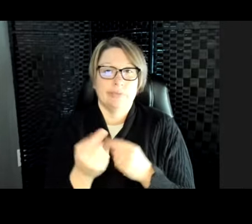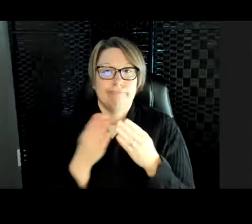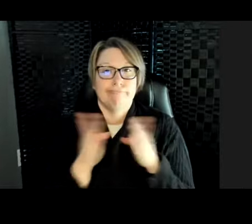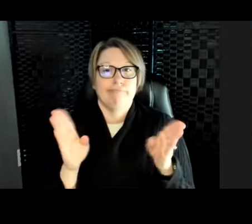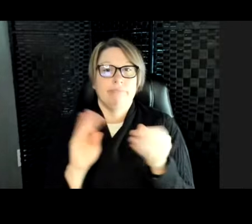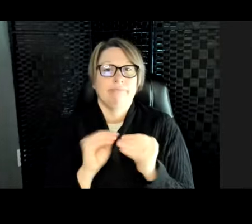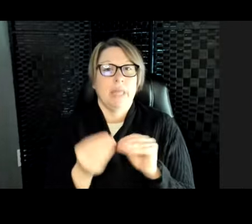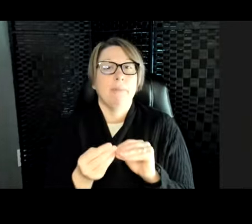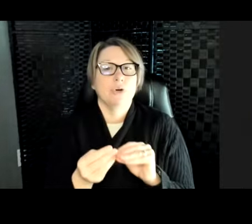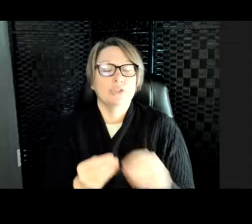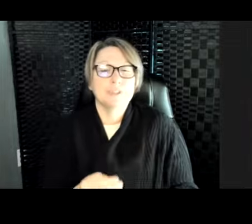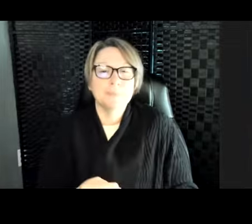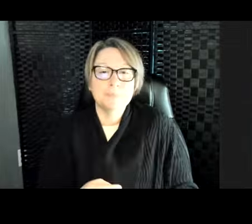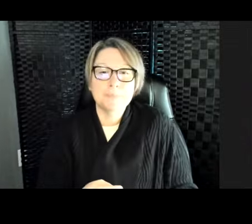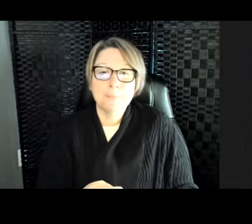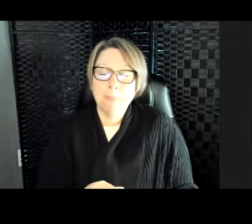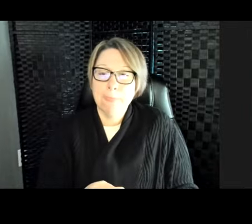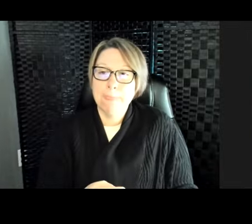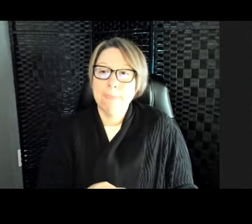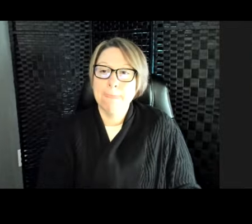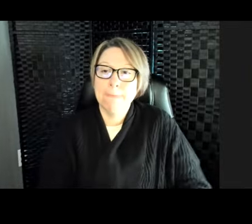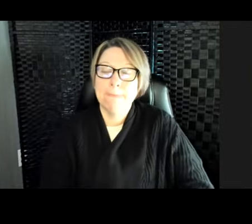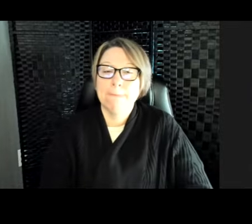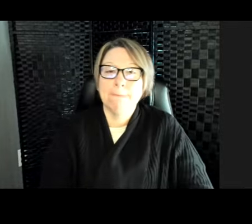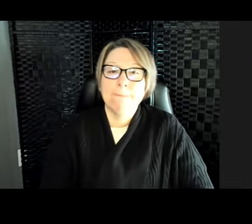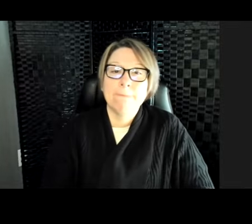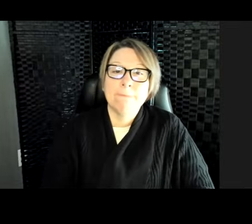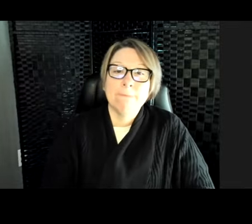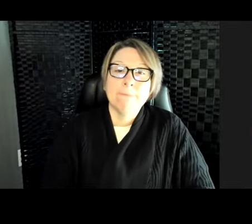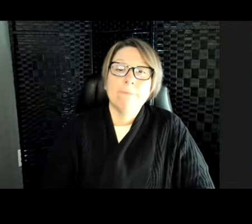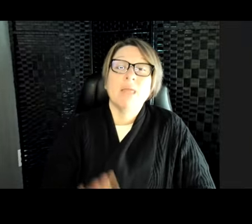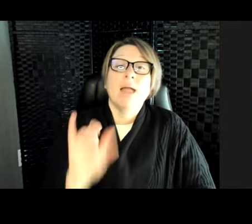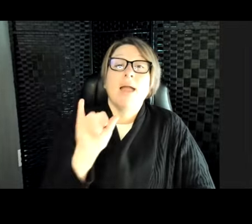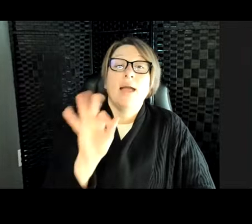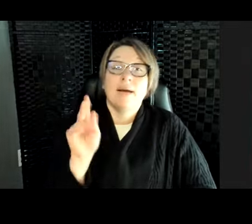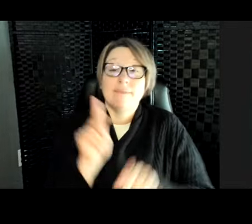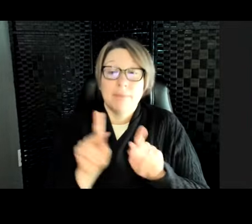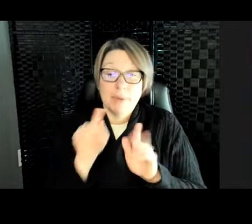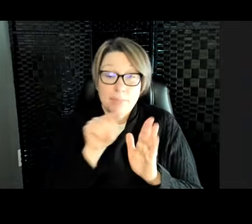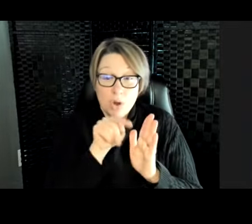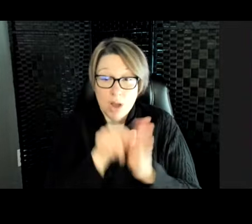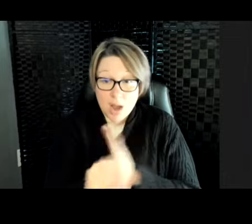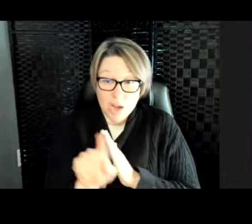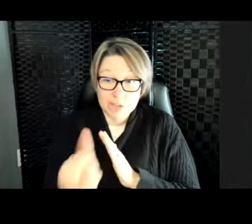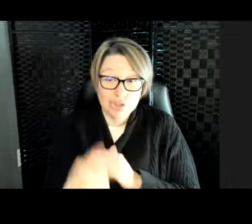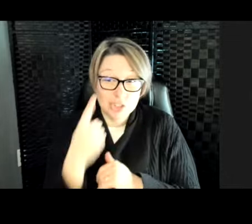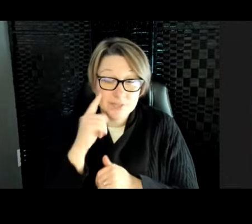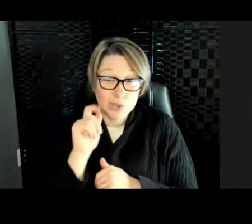But when people hunt them just to get the skin, they hunt them